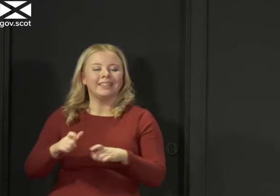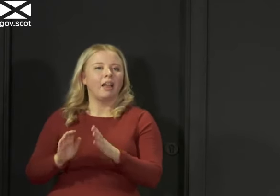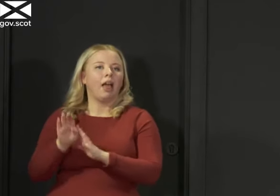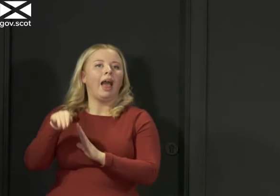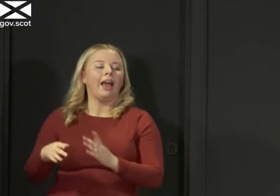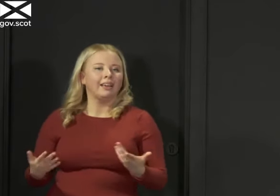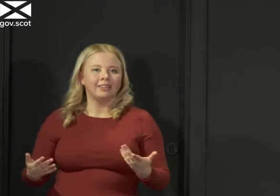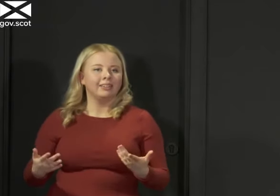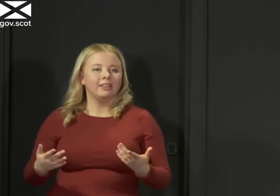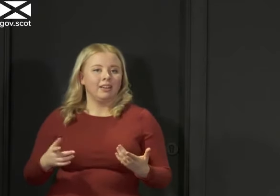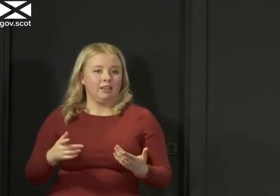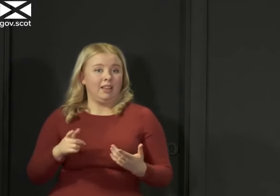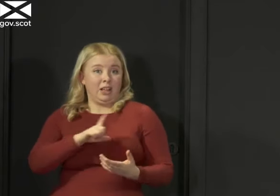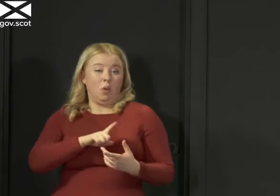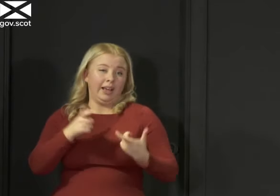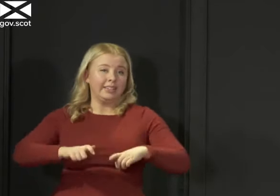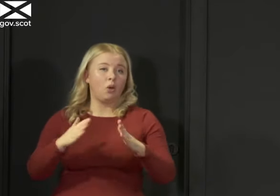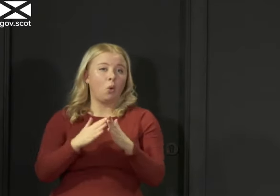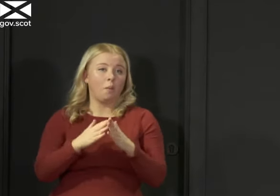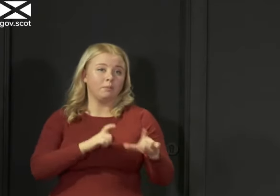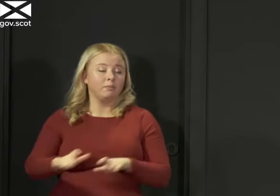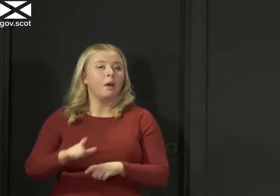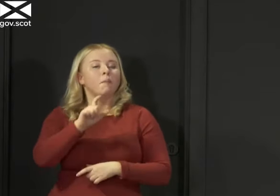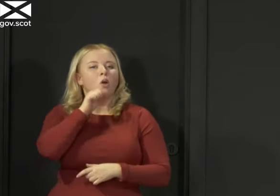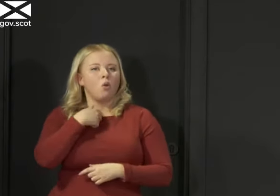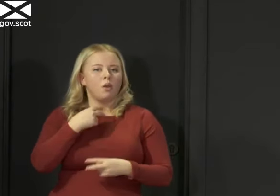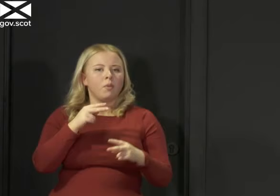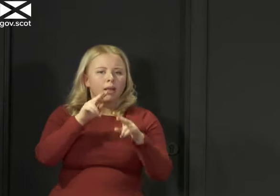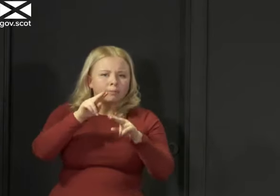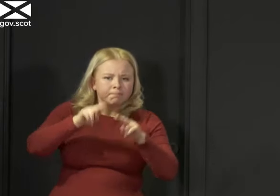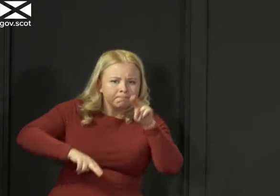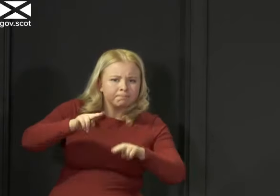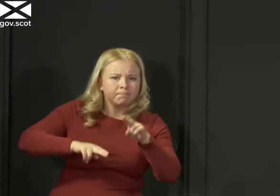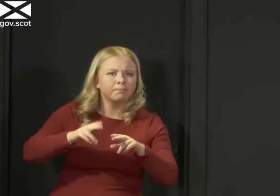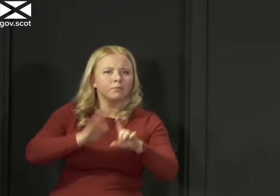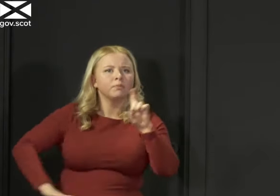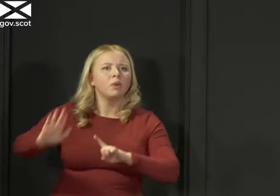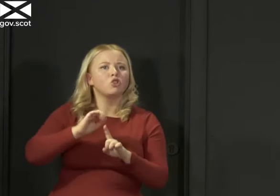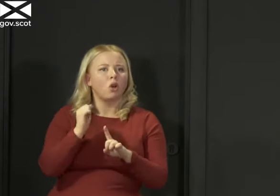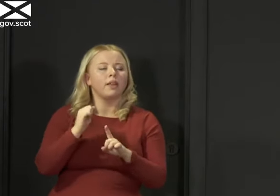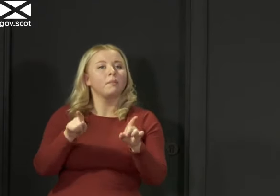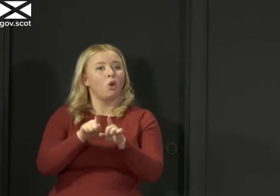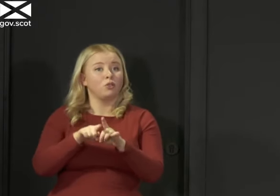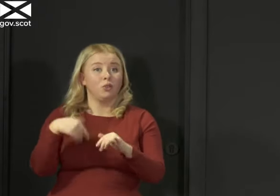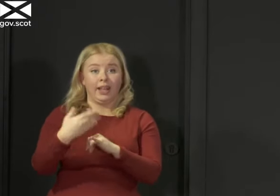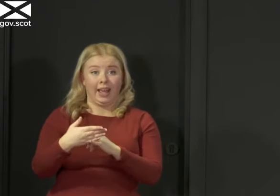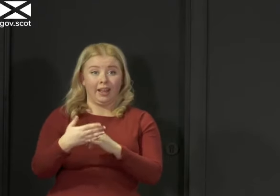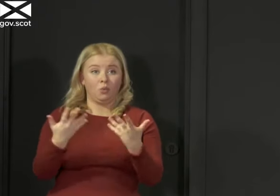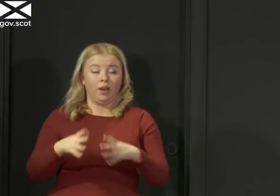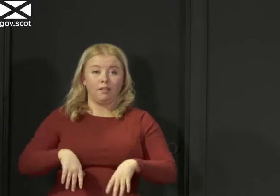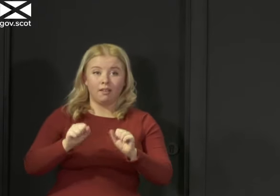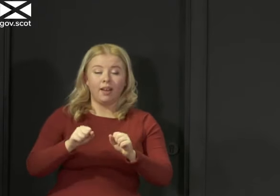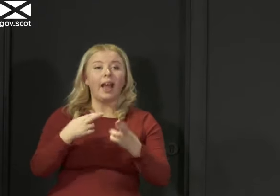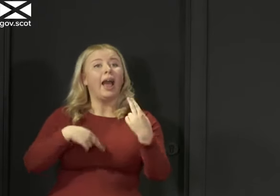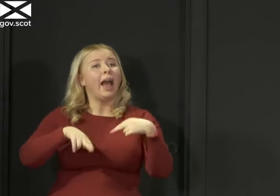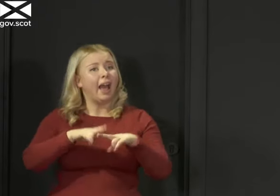monitoring. And we will monitor that at a Scotland-wide basis. But to end where I started in relation to your question, if the